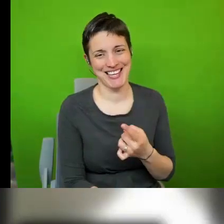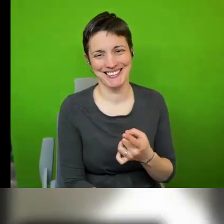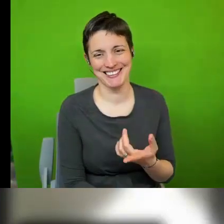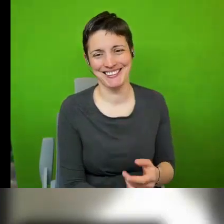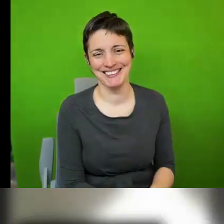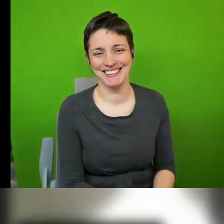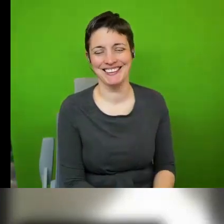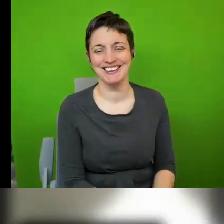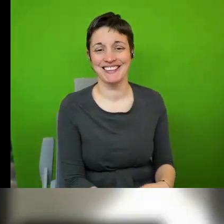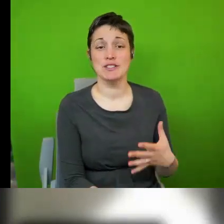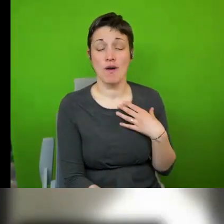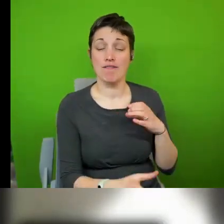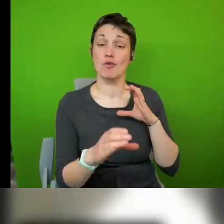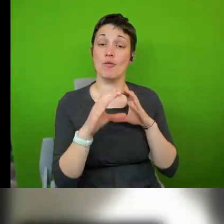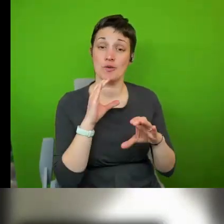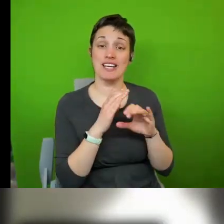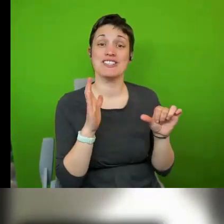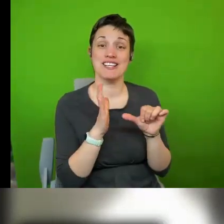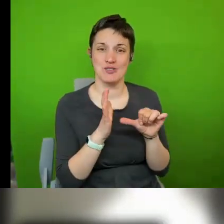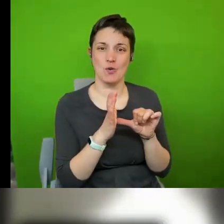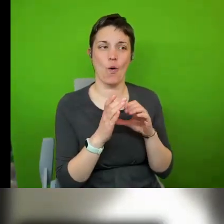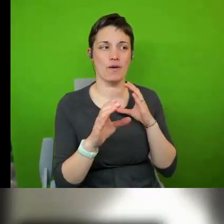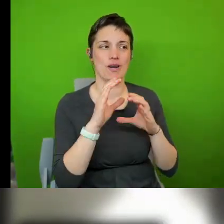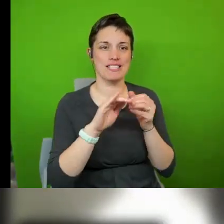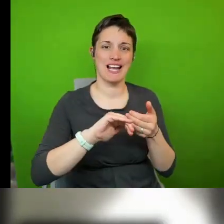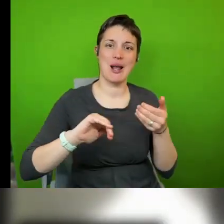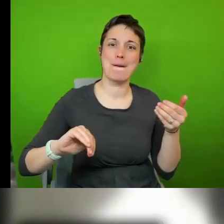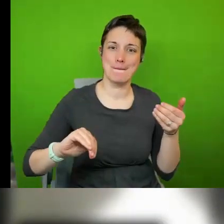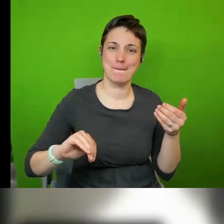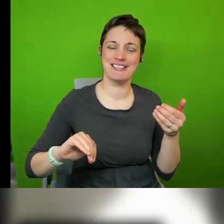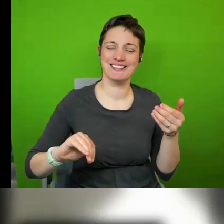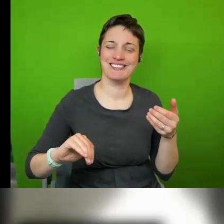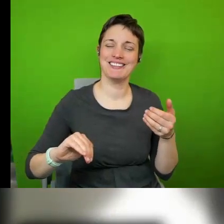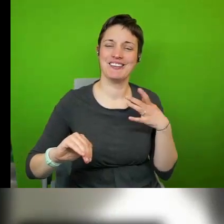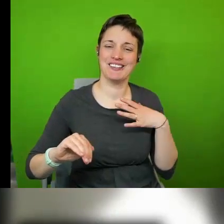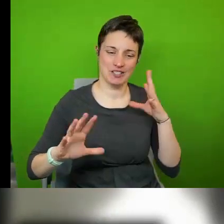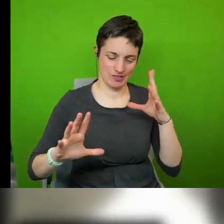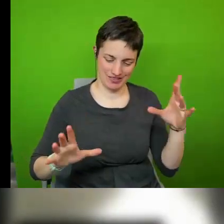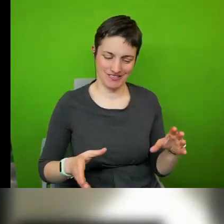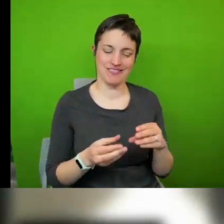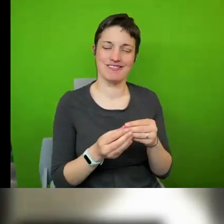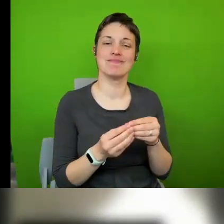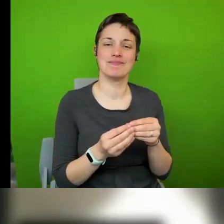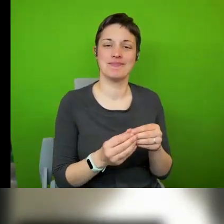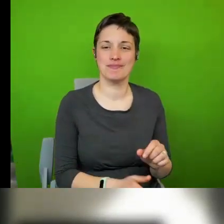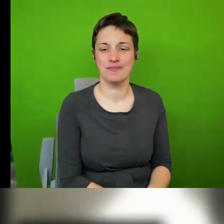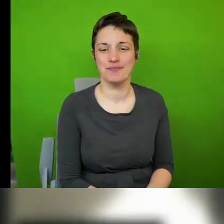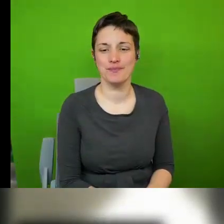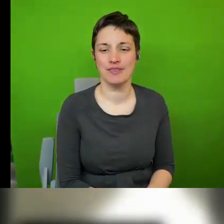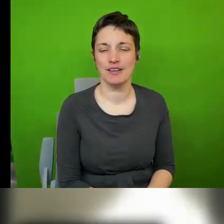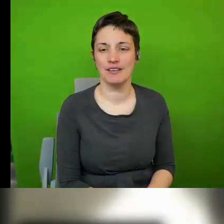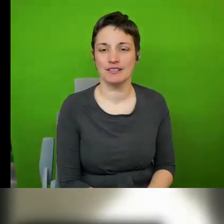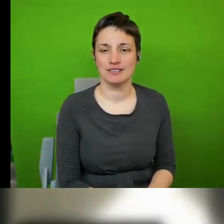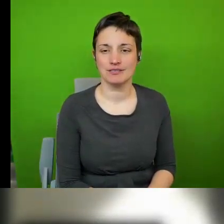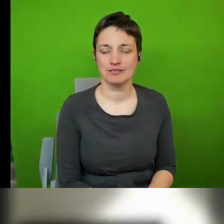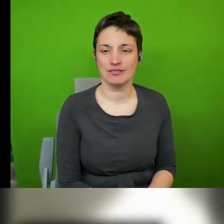communication issue in the communication gap that i think we need to to address much more much more seriously i don't think